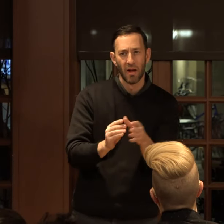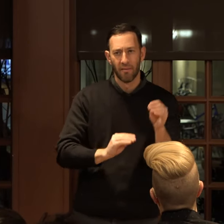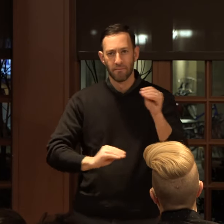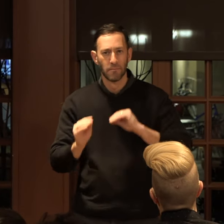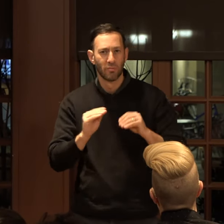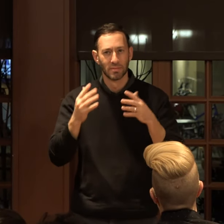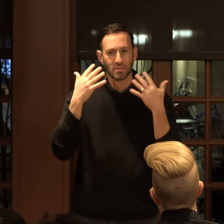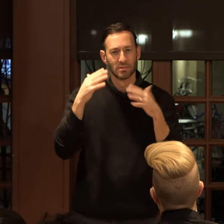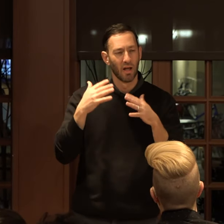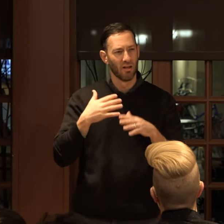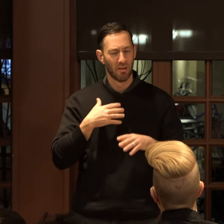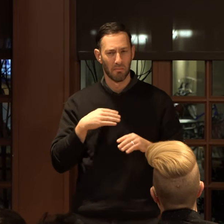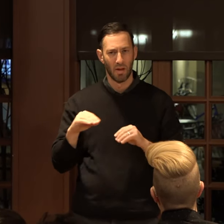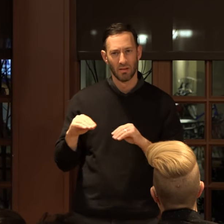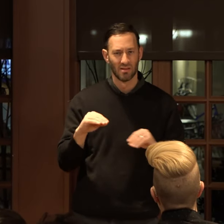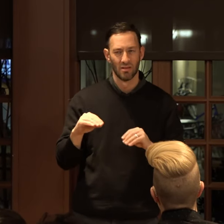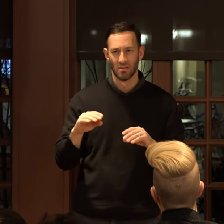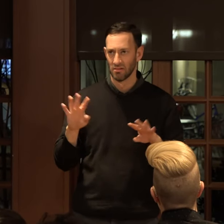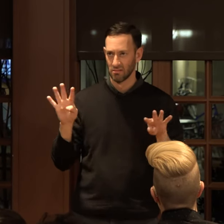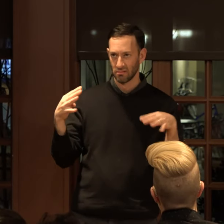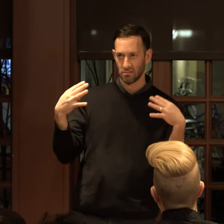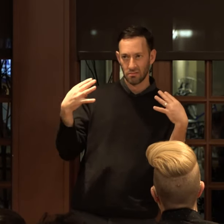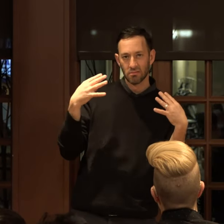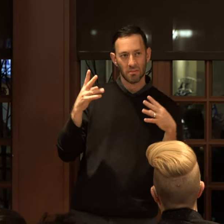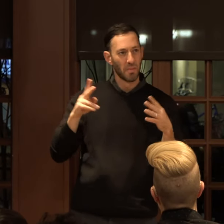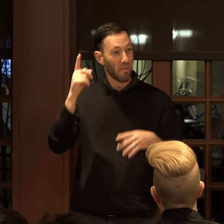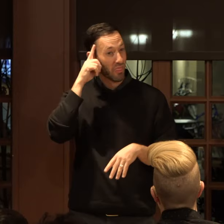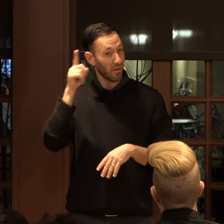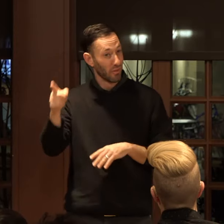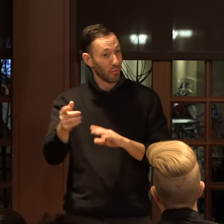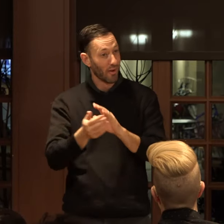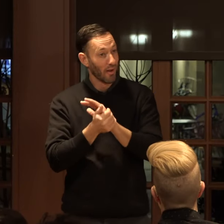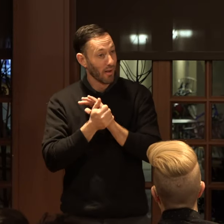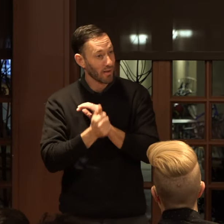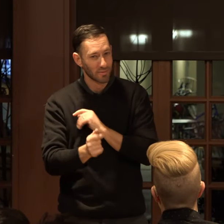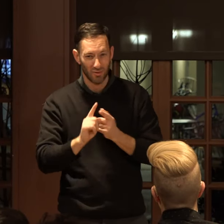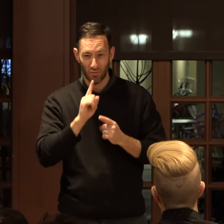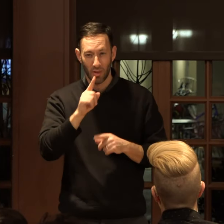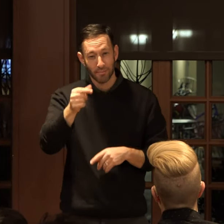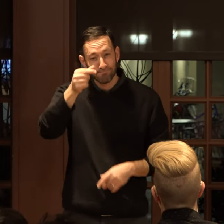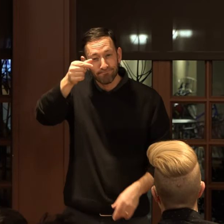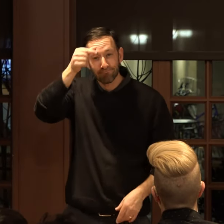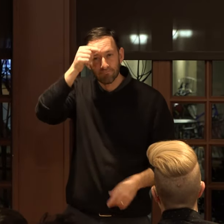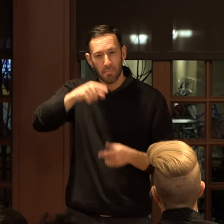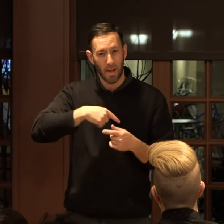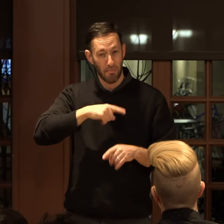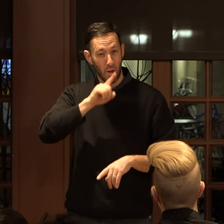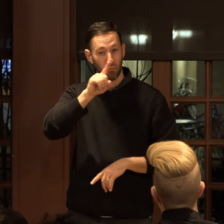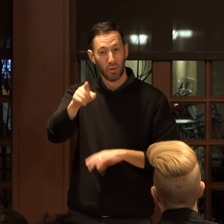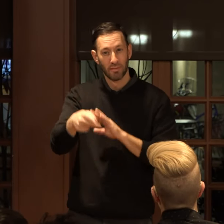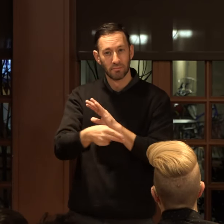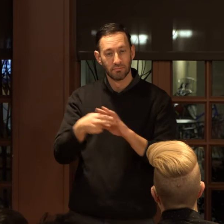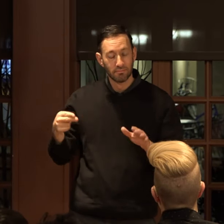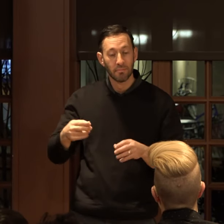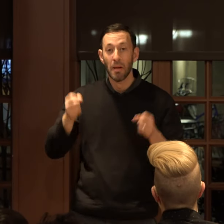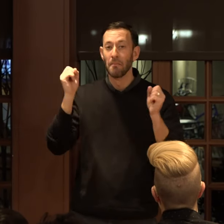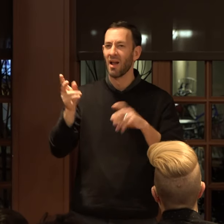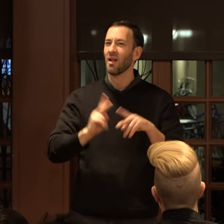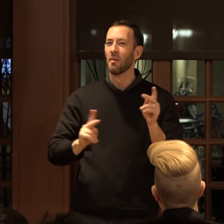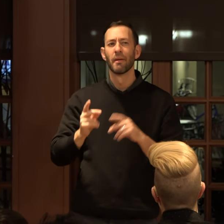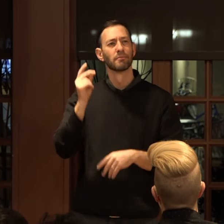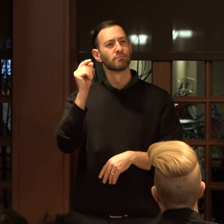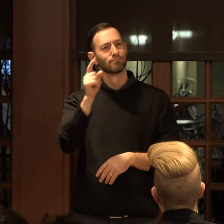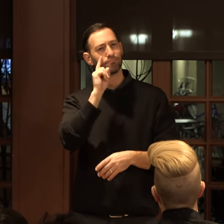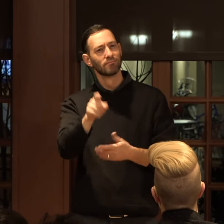My ticks draw an audience of sudden experts who often have little to no understanding of my actual condition. Many people are quick to